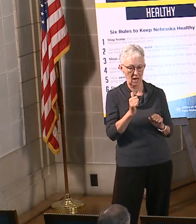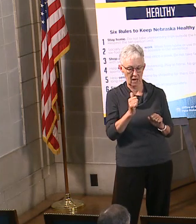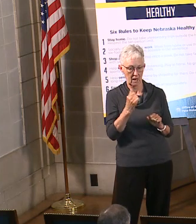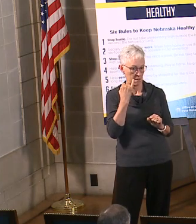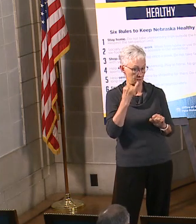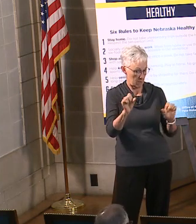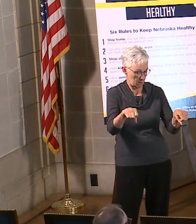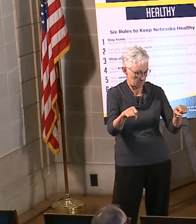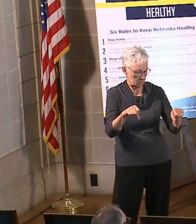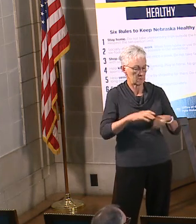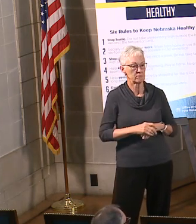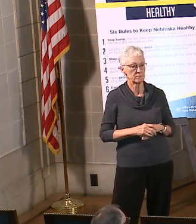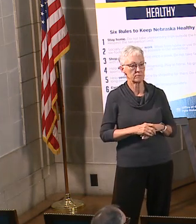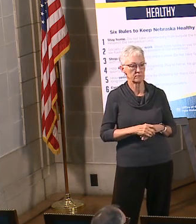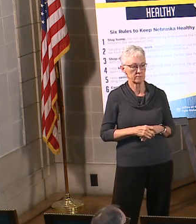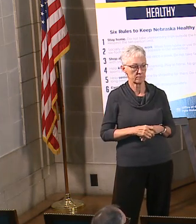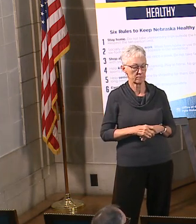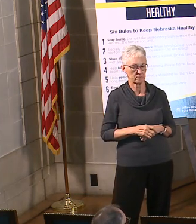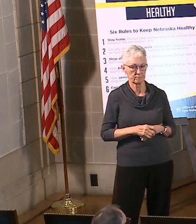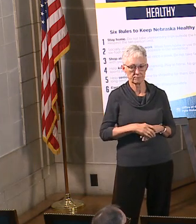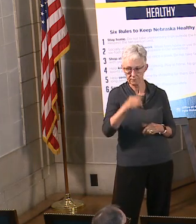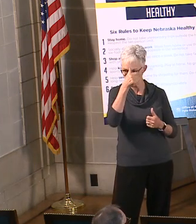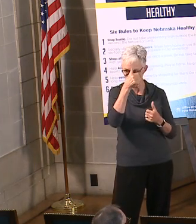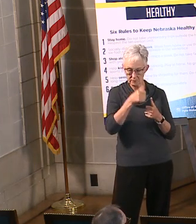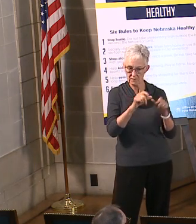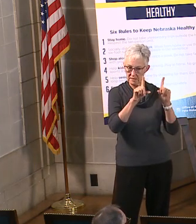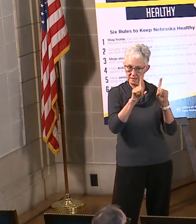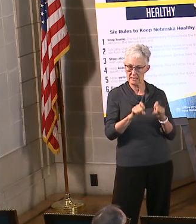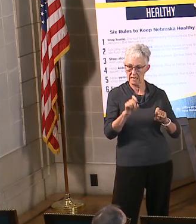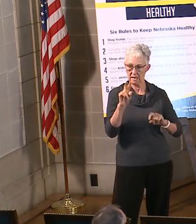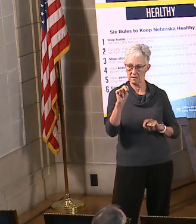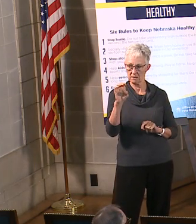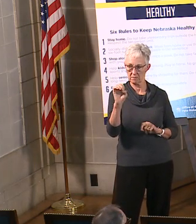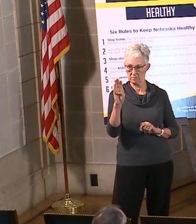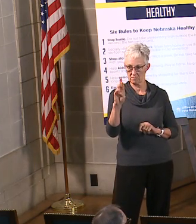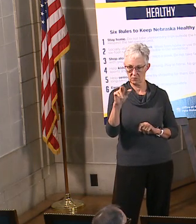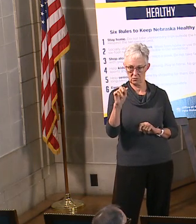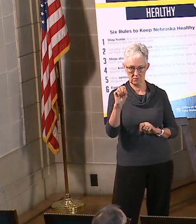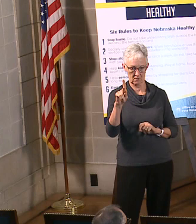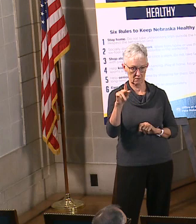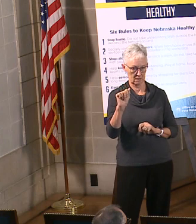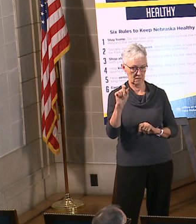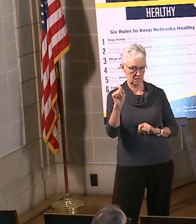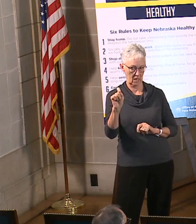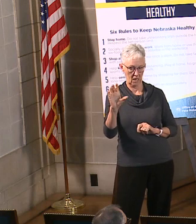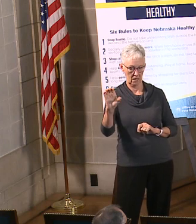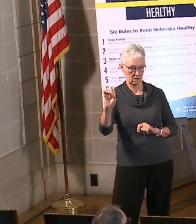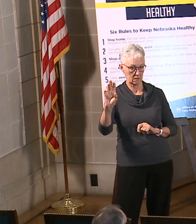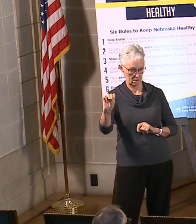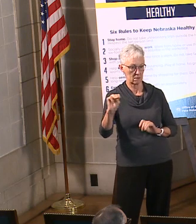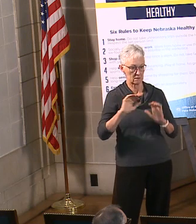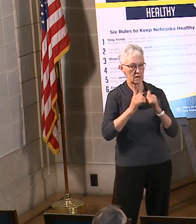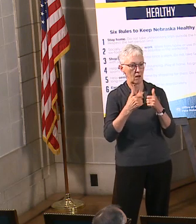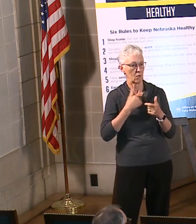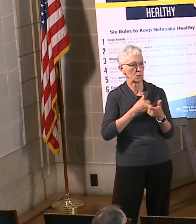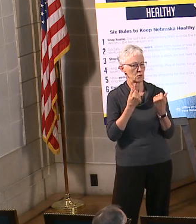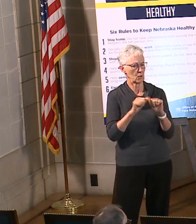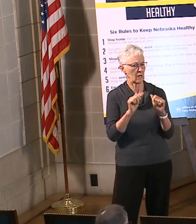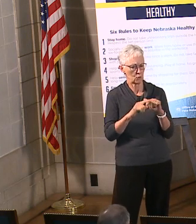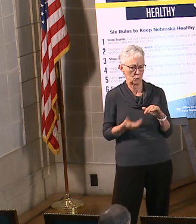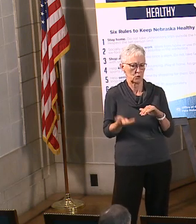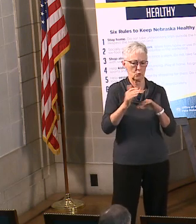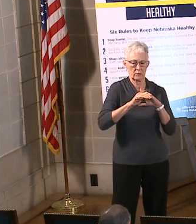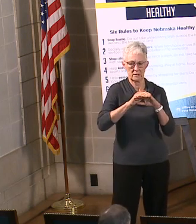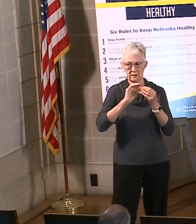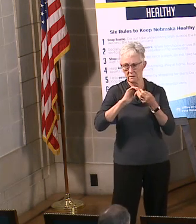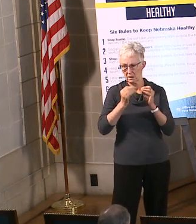also just remember testnebraska.com is how we are really expanding testing here in the state. We're going to talk about that in just a